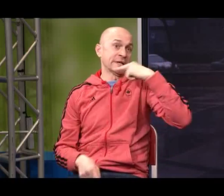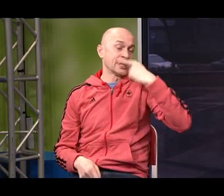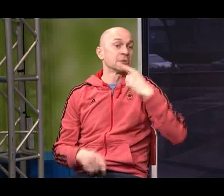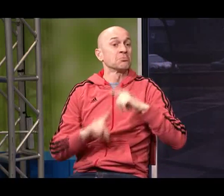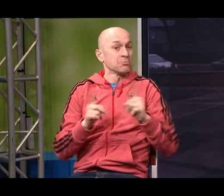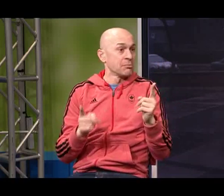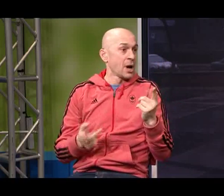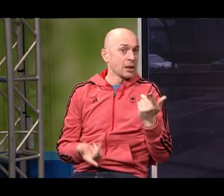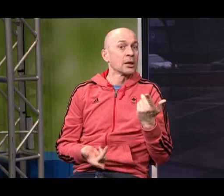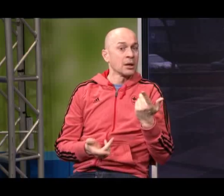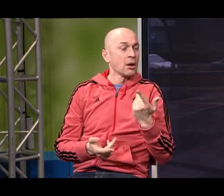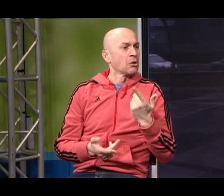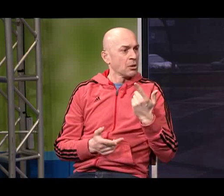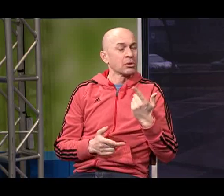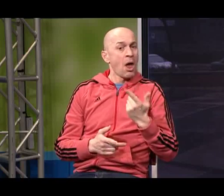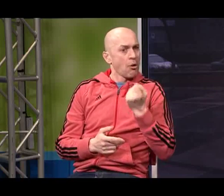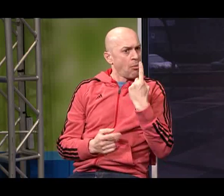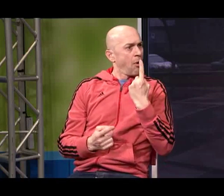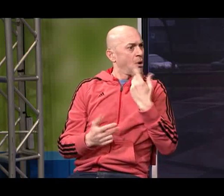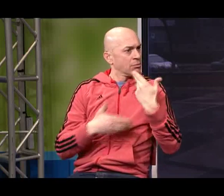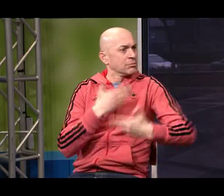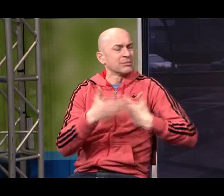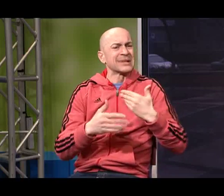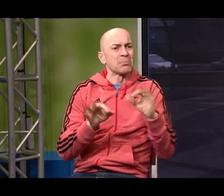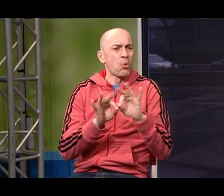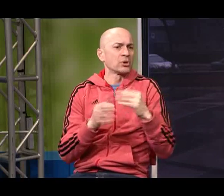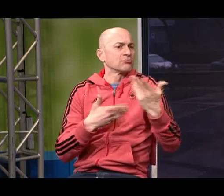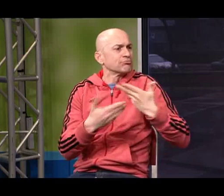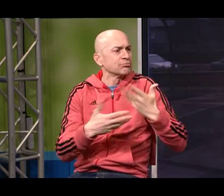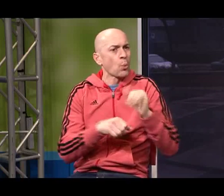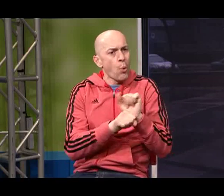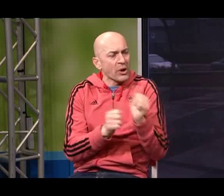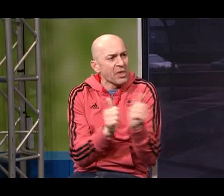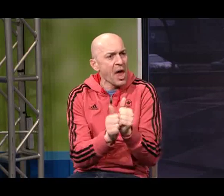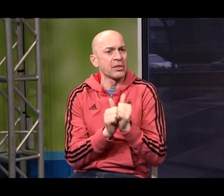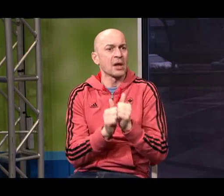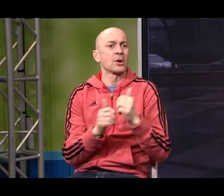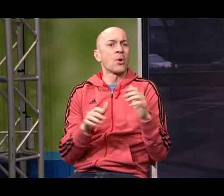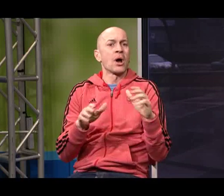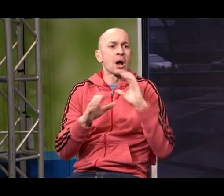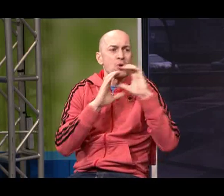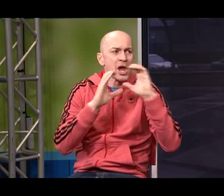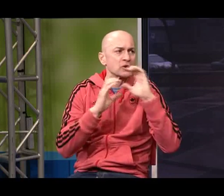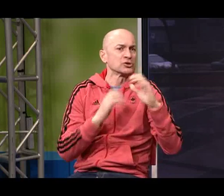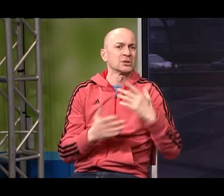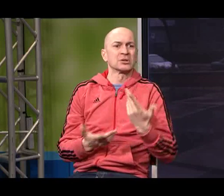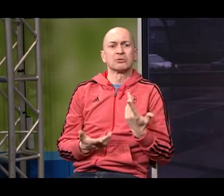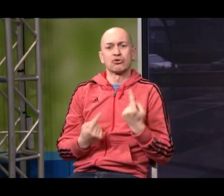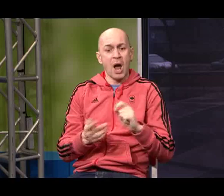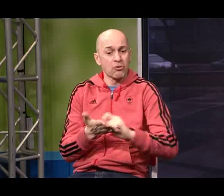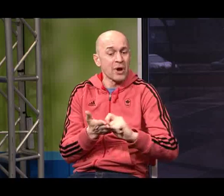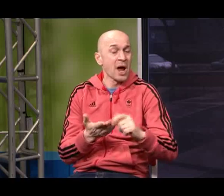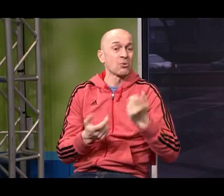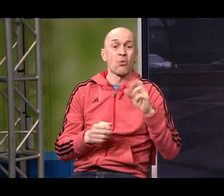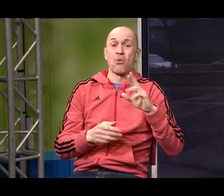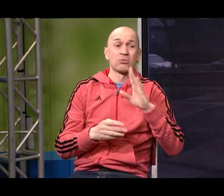perfectly as you but I can communicate and I think having that attitude and dealing with diverse cross section of people